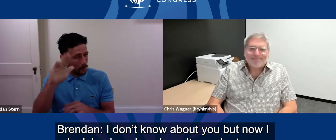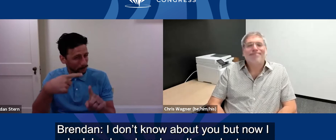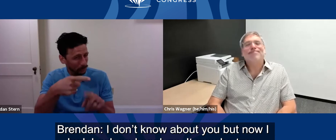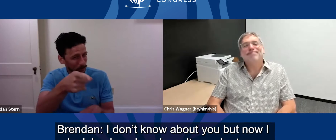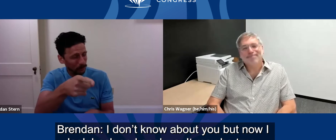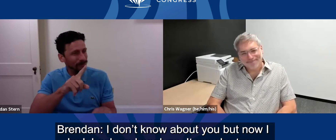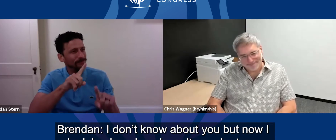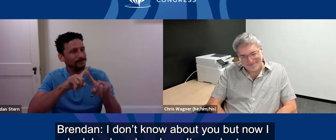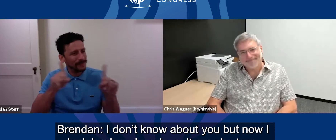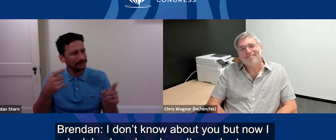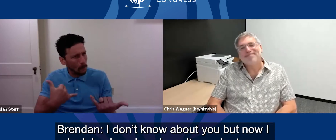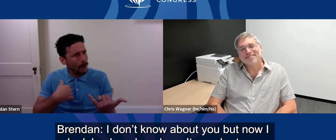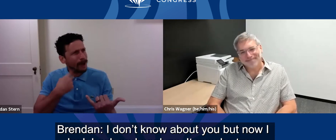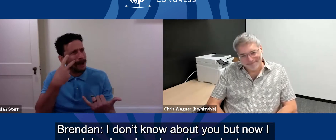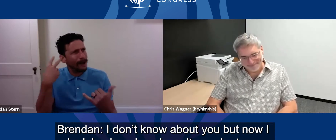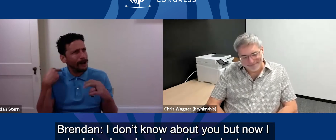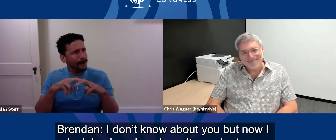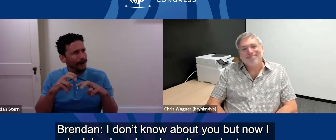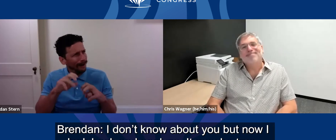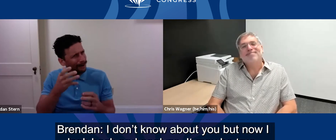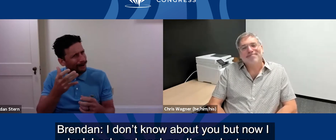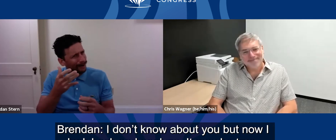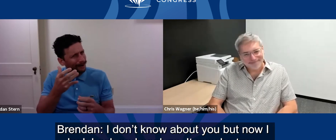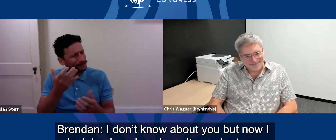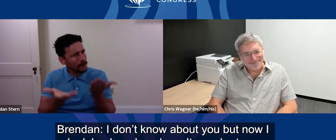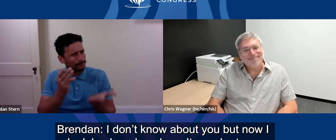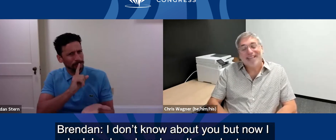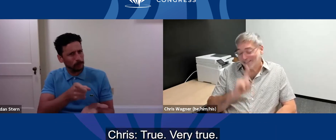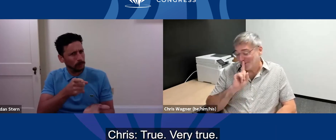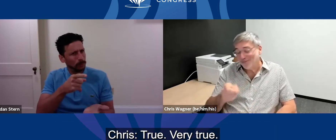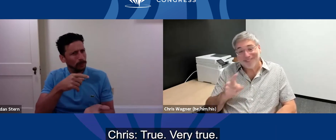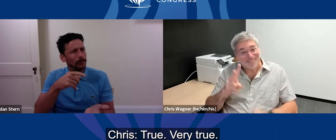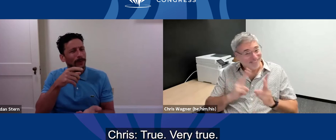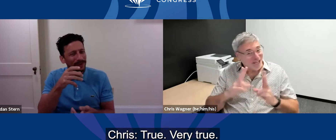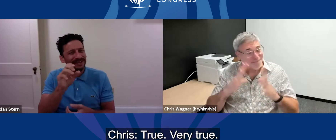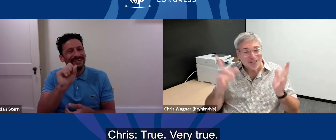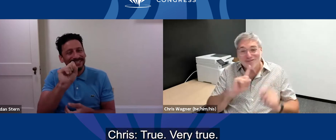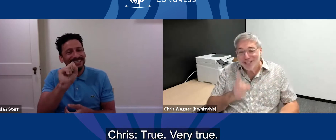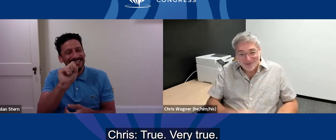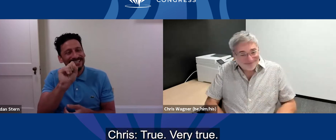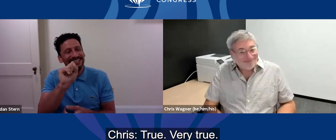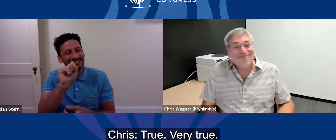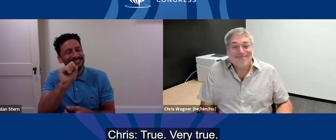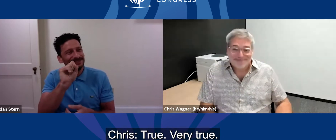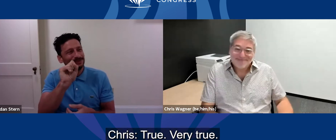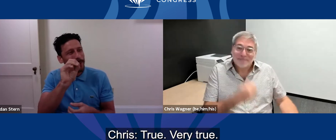I don't know about you, but now I look back and analyze, it may be true. True. It's very true.